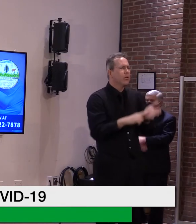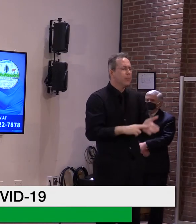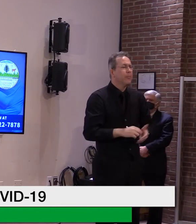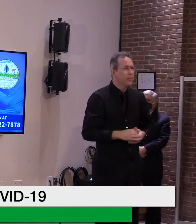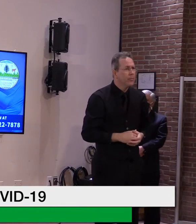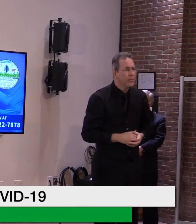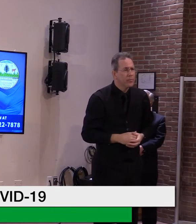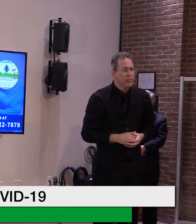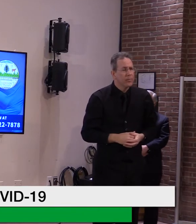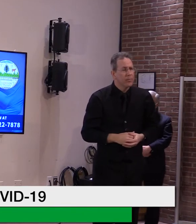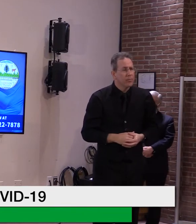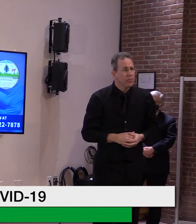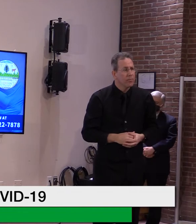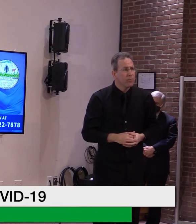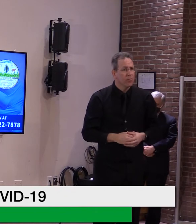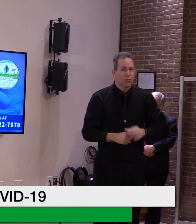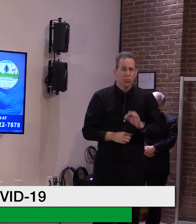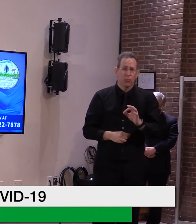So, you very much.